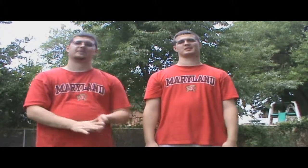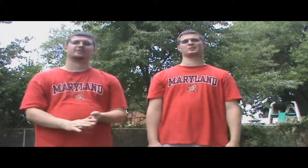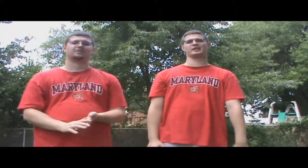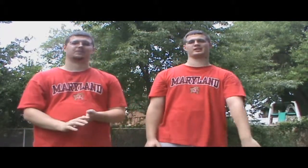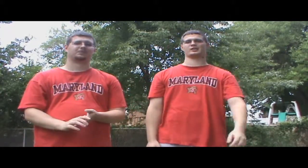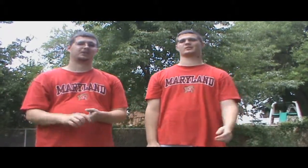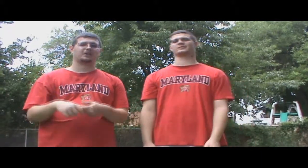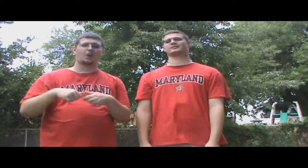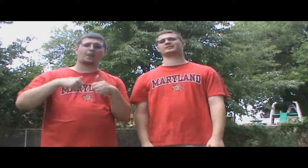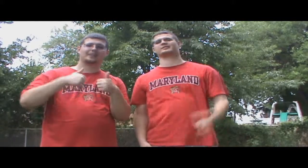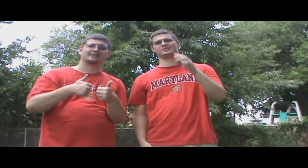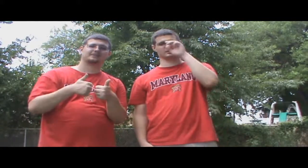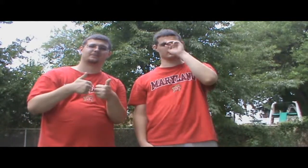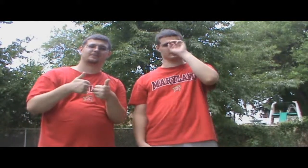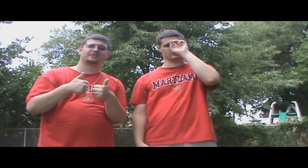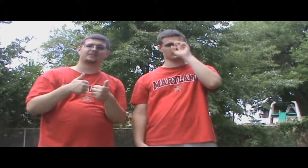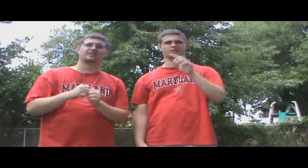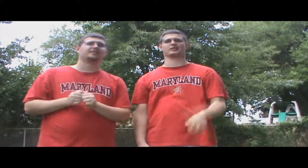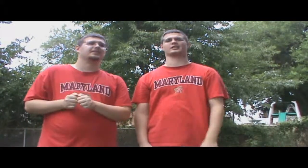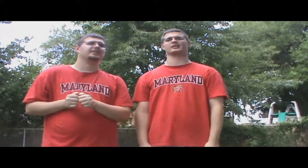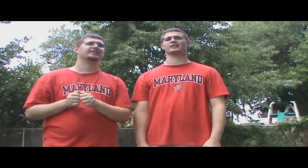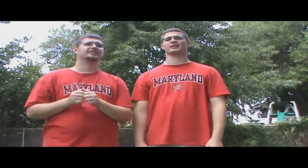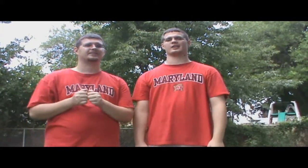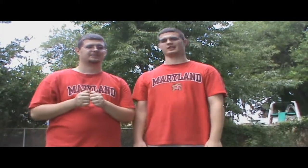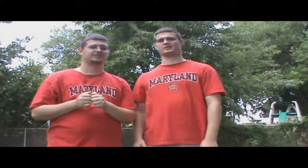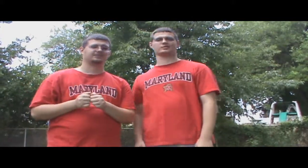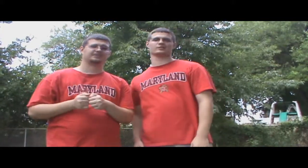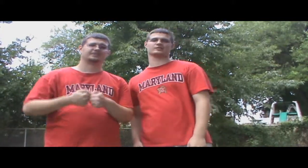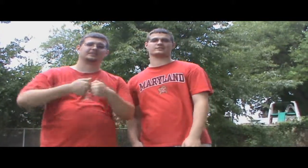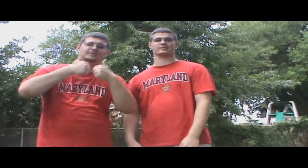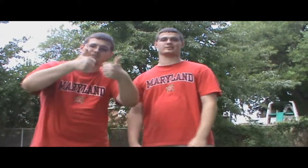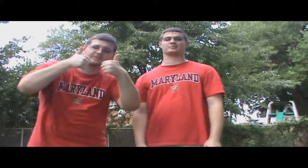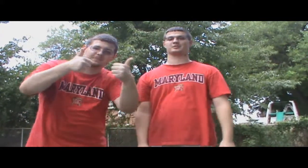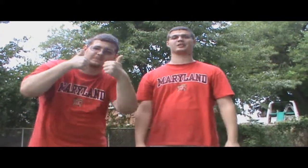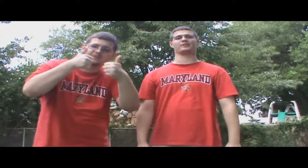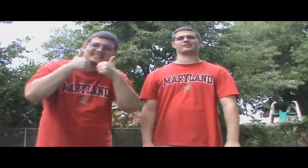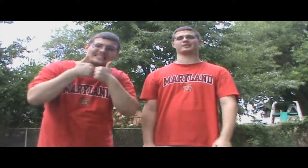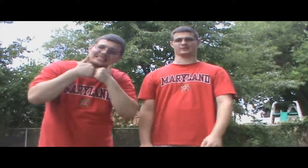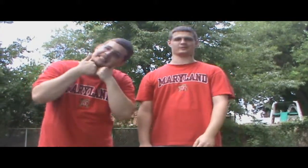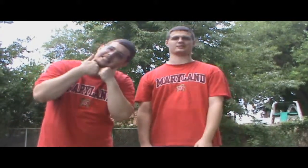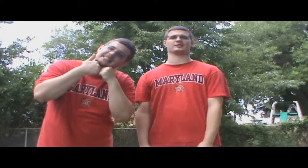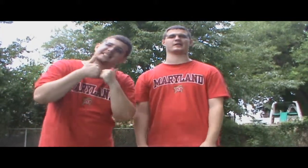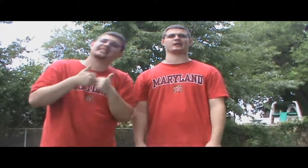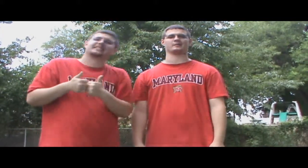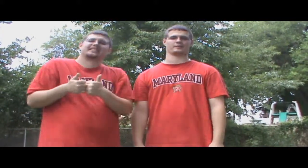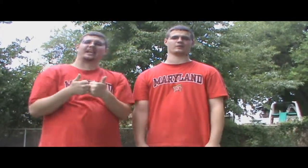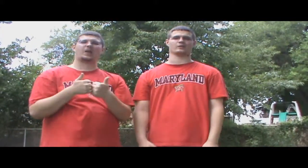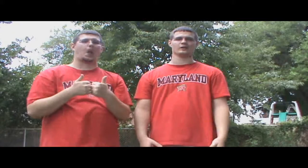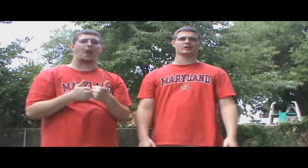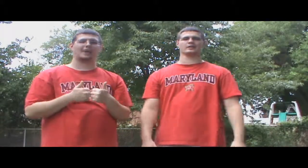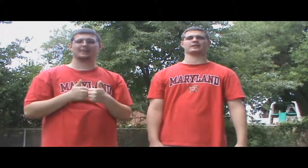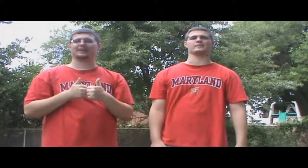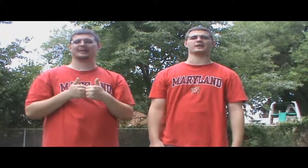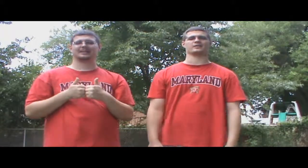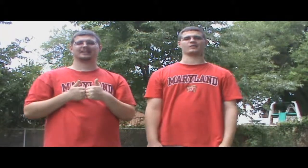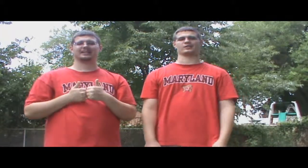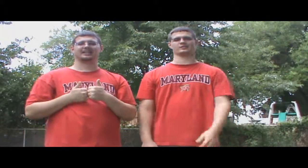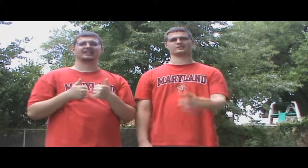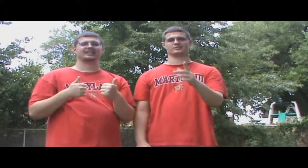The Wii U seems to be targeting college students, specifically University of Miami. For all the American audiences,